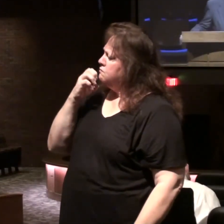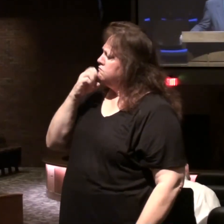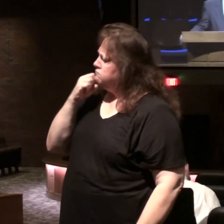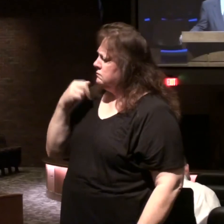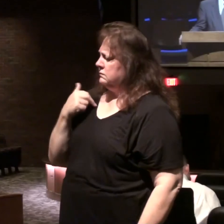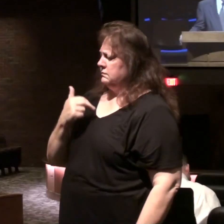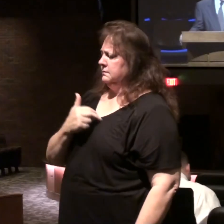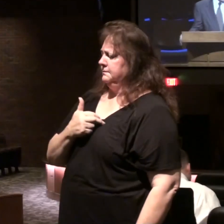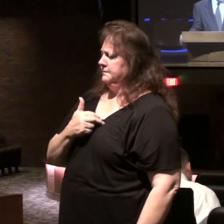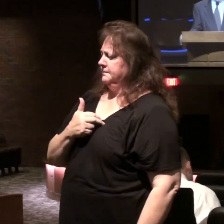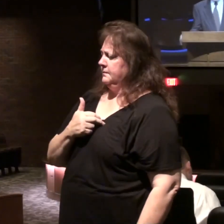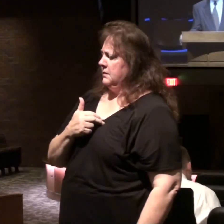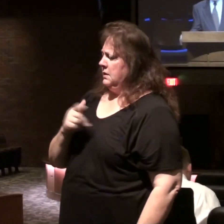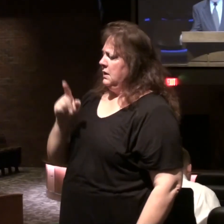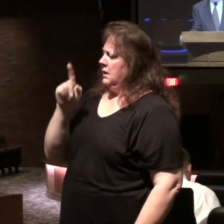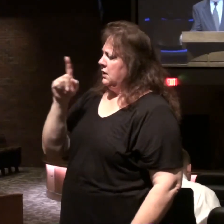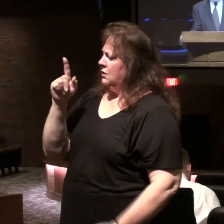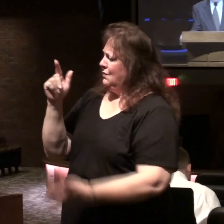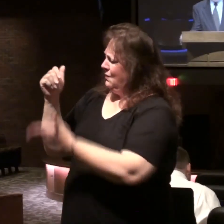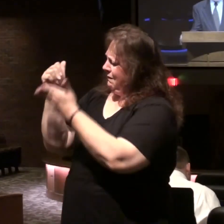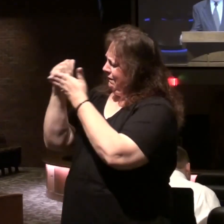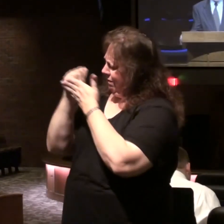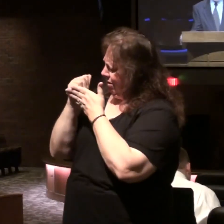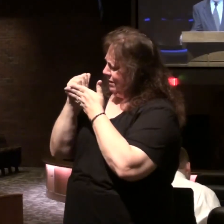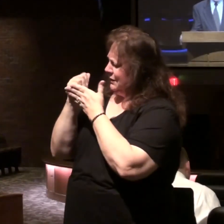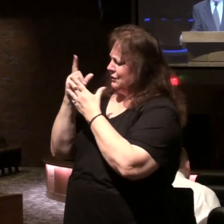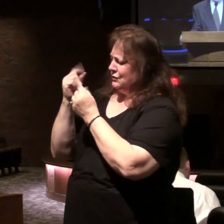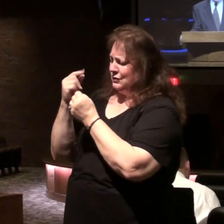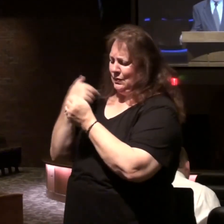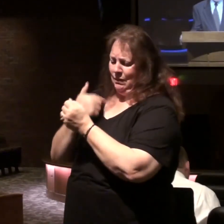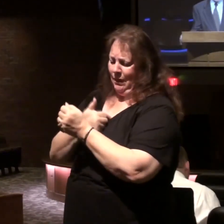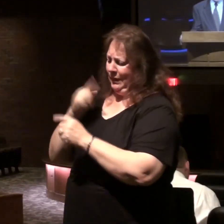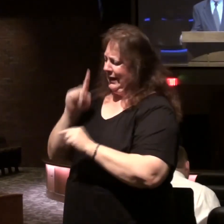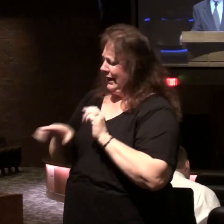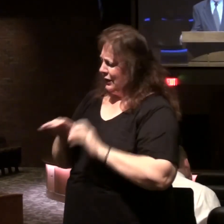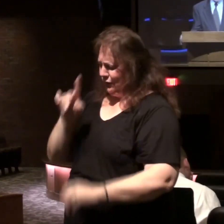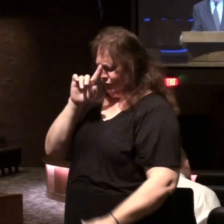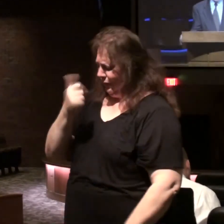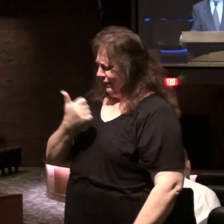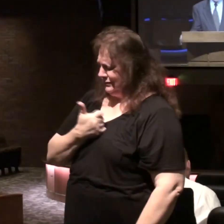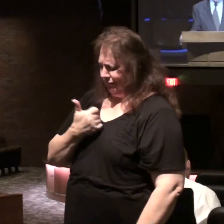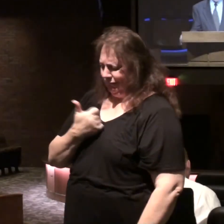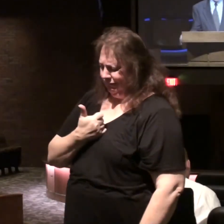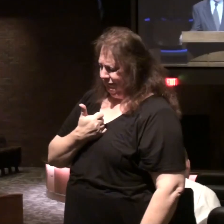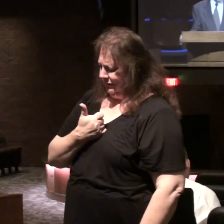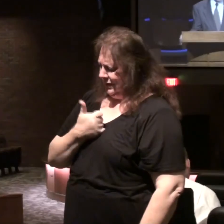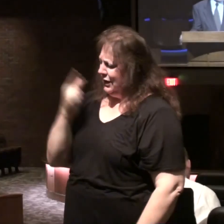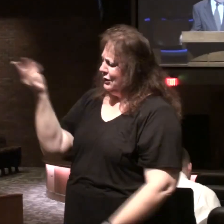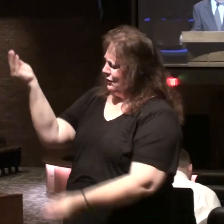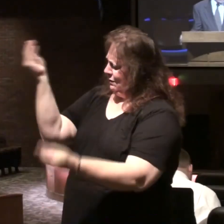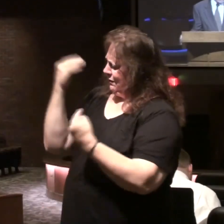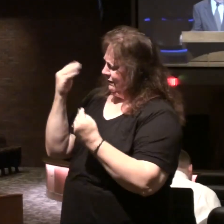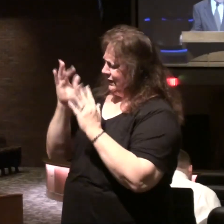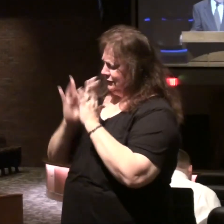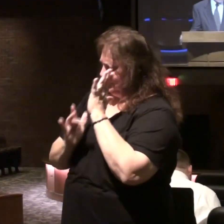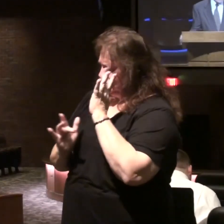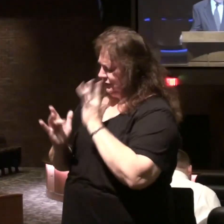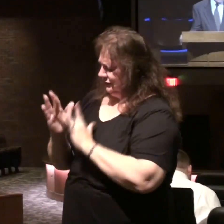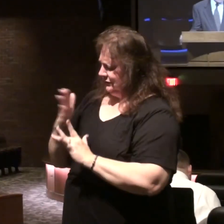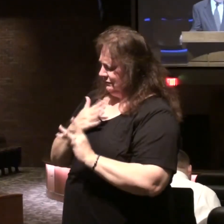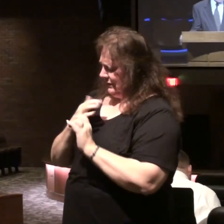about us that intervened to do for us what we could not do for ourselves provided the savior